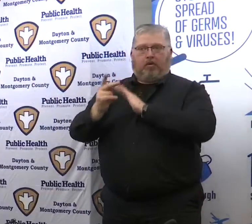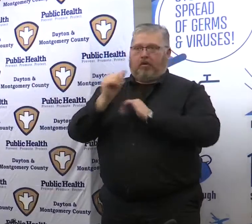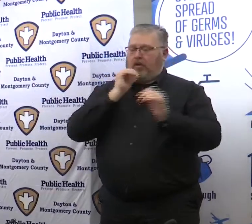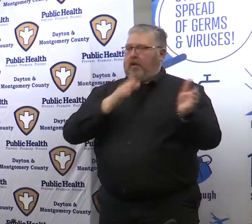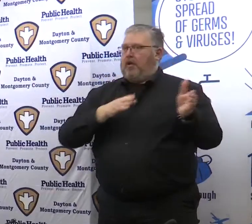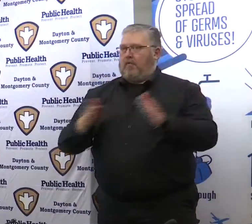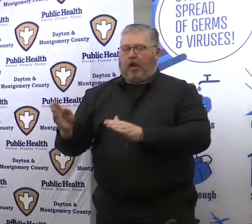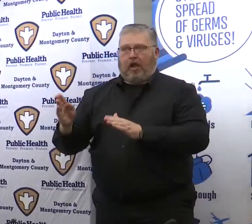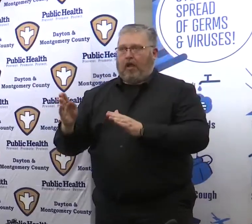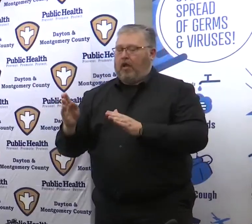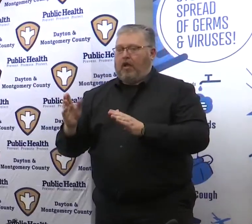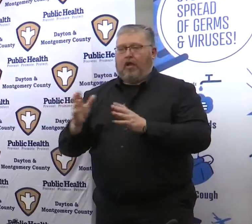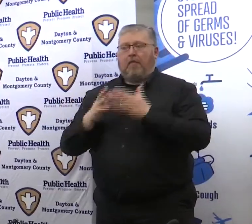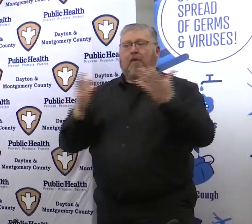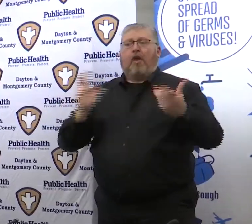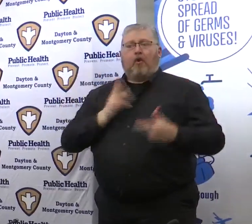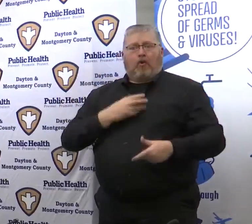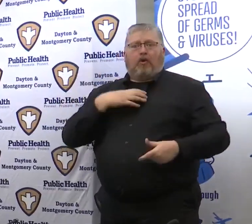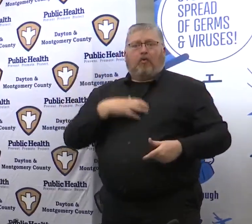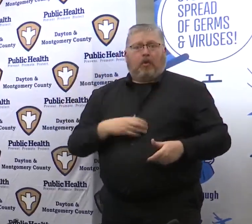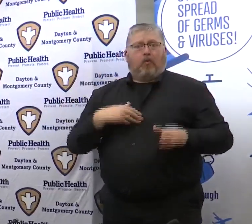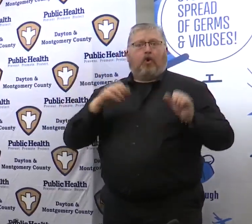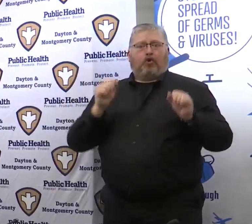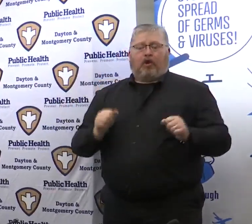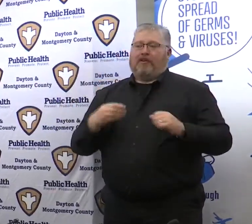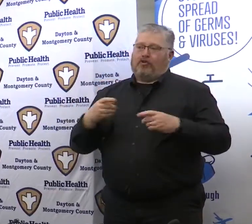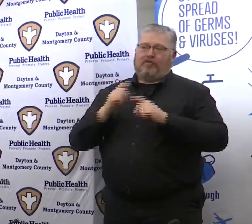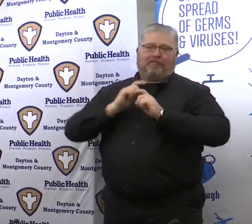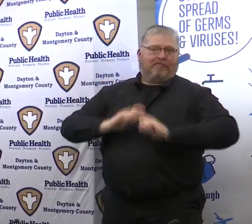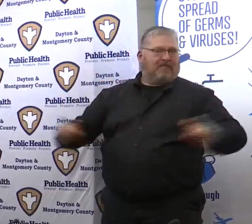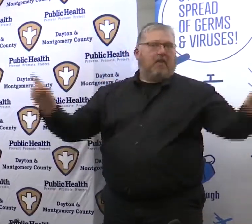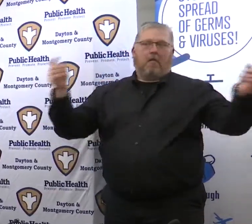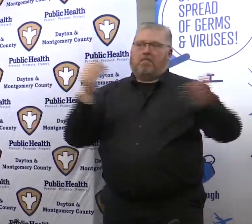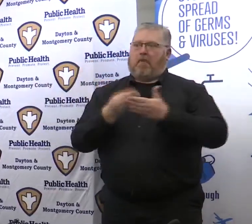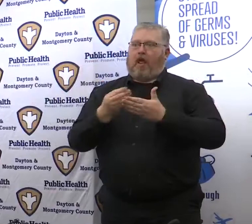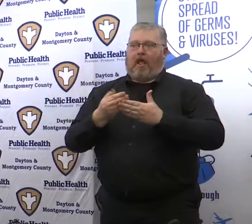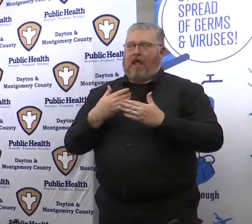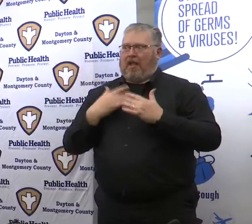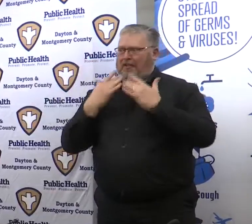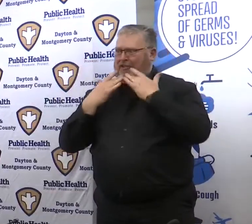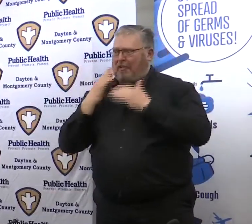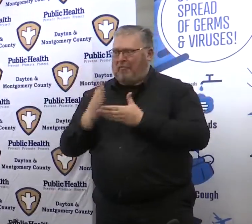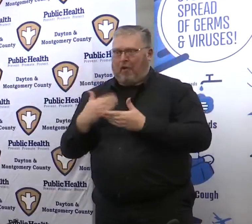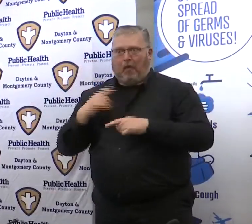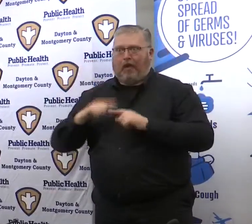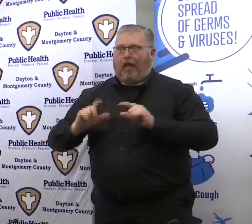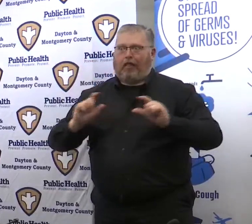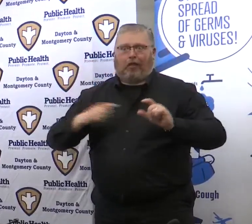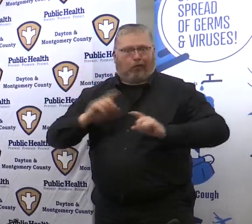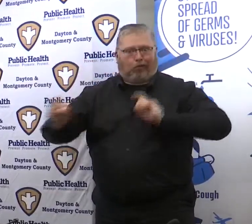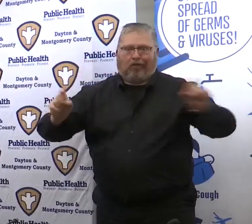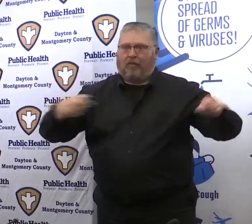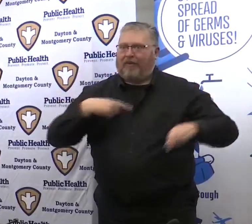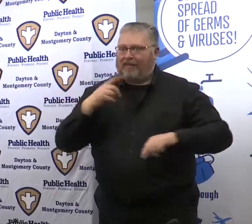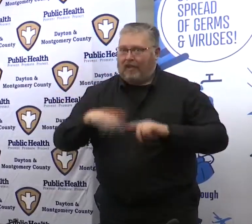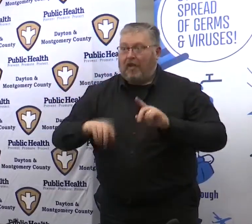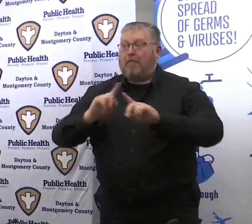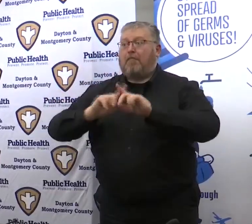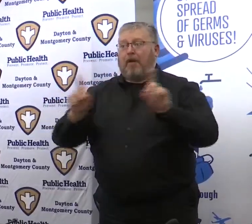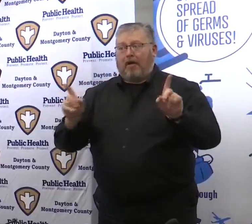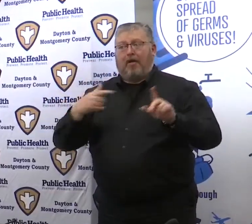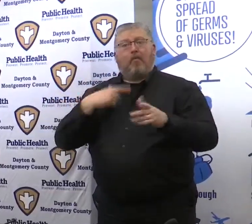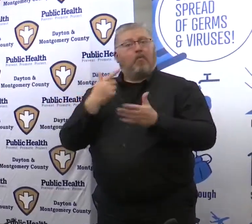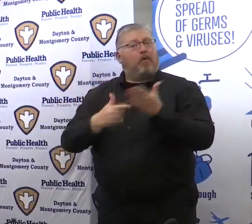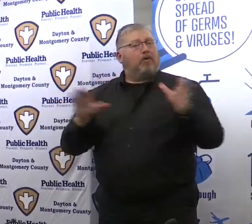and as much as we would like to be able to give relief from our very small budget we're not able to do that. What we